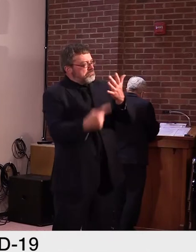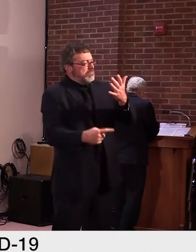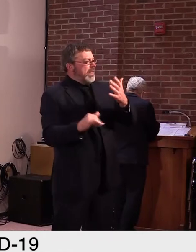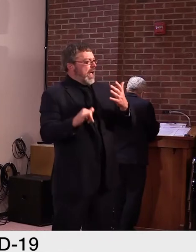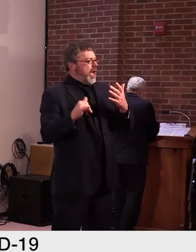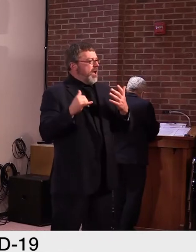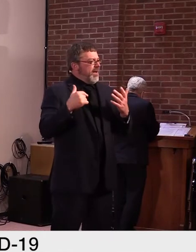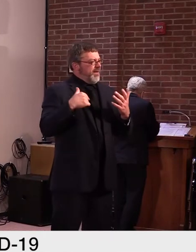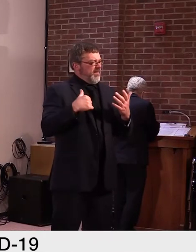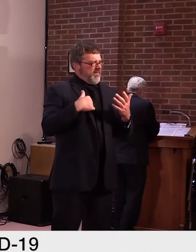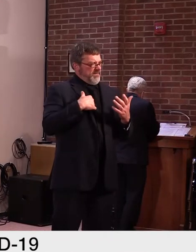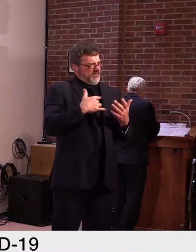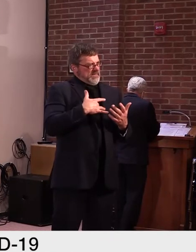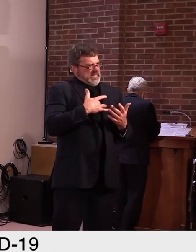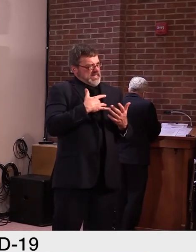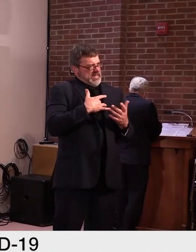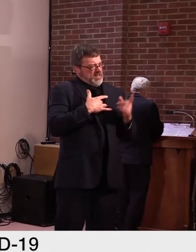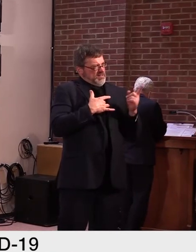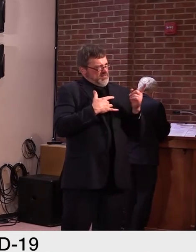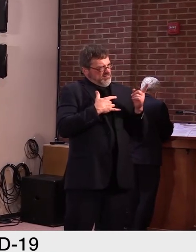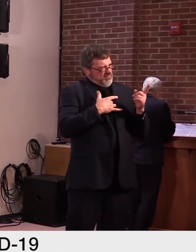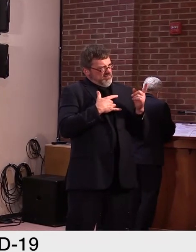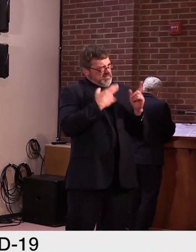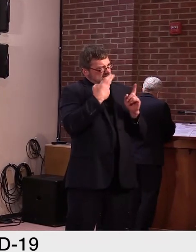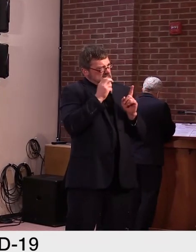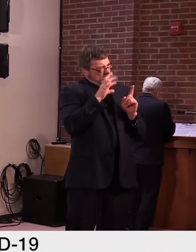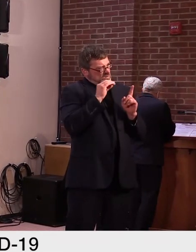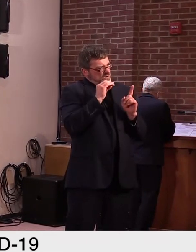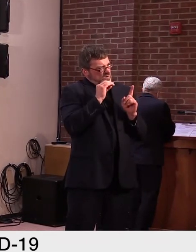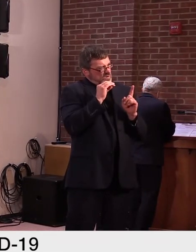is elevating him to some kind of sink foot.